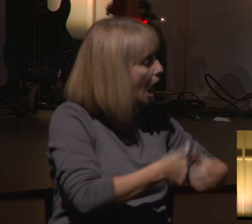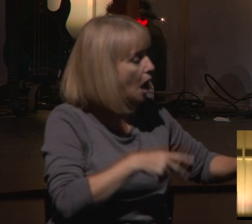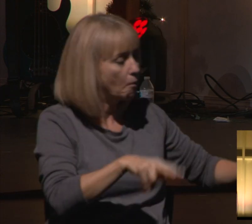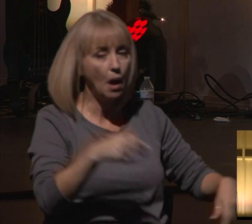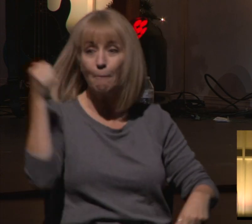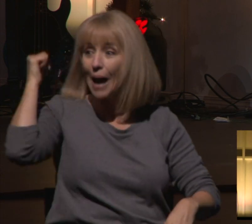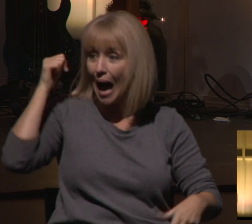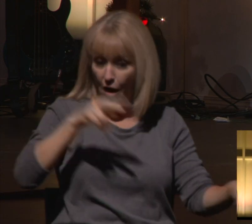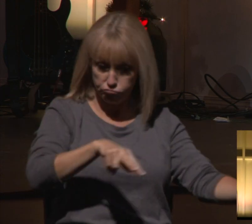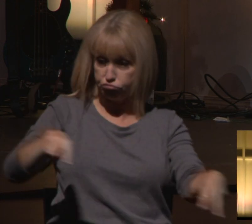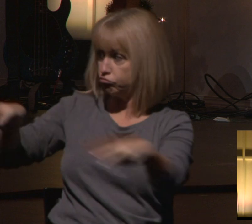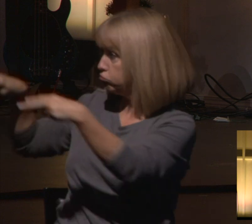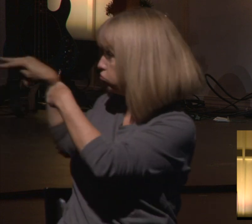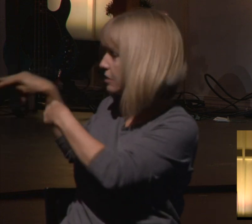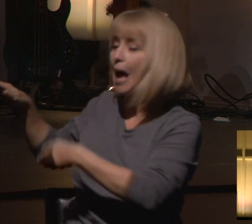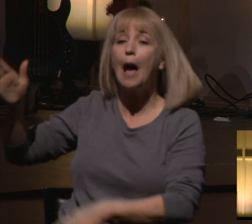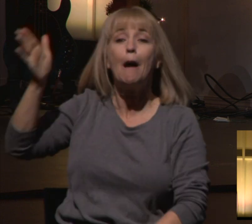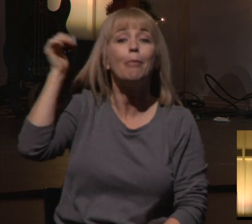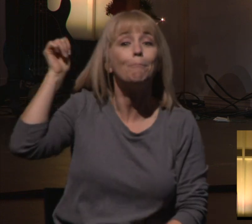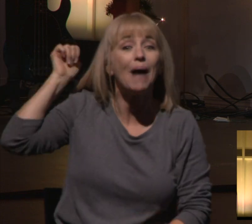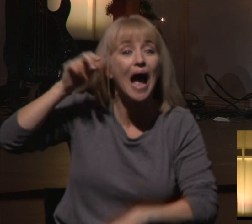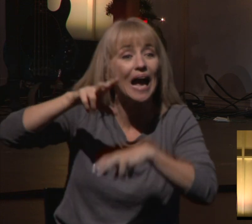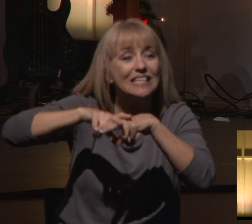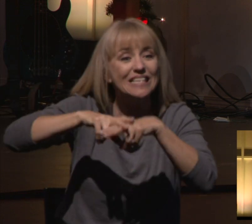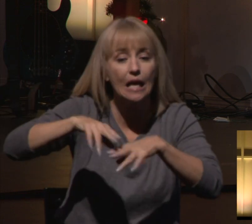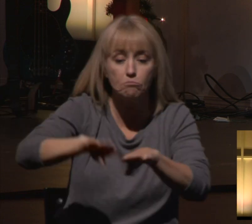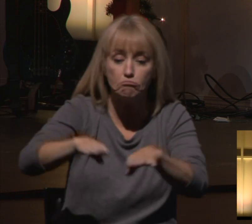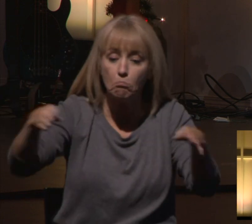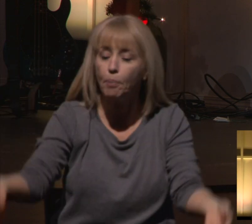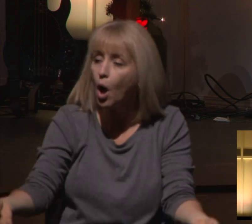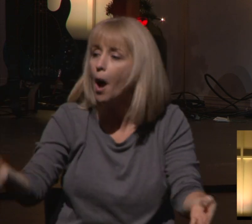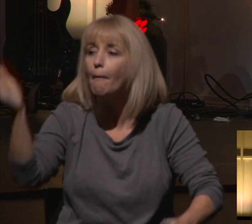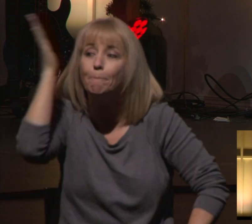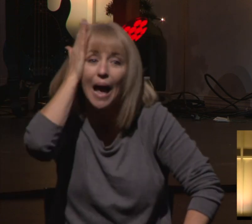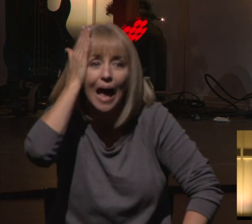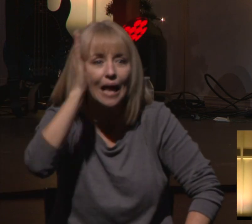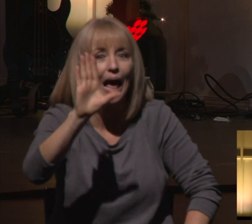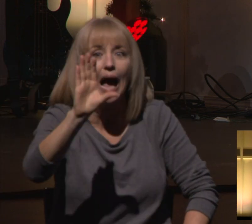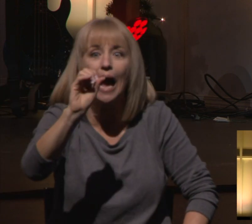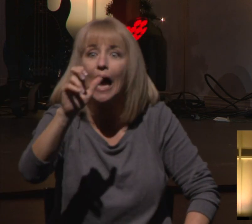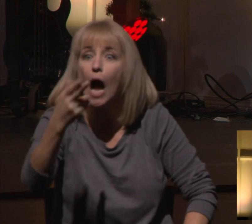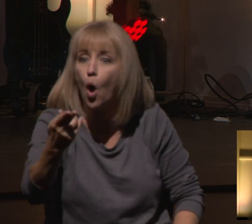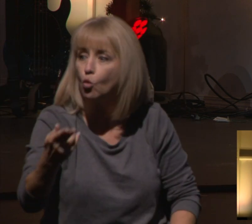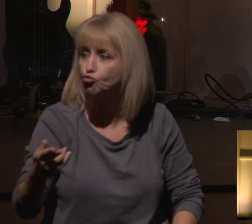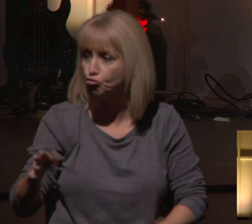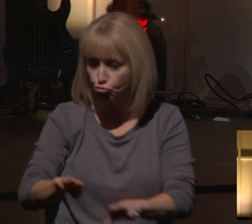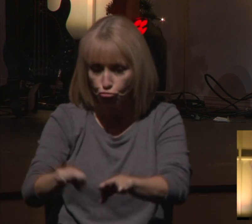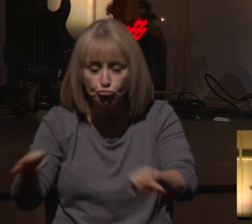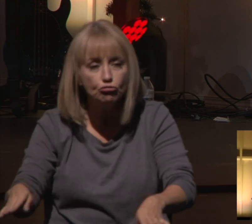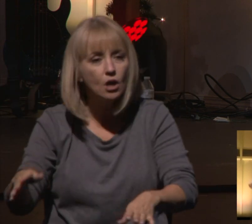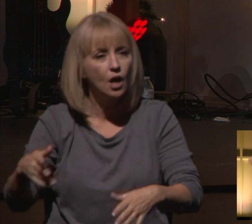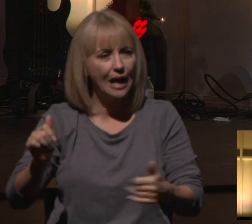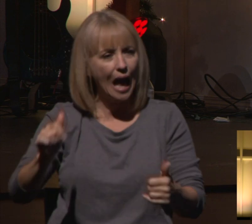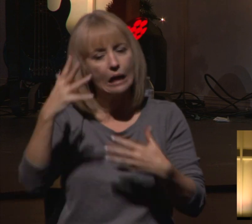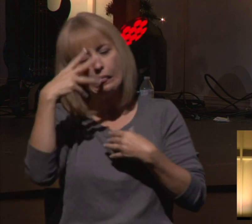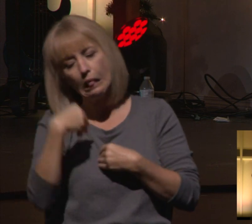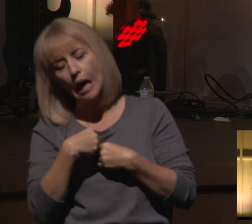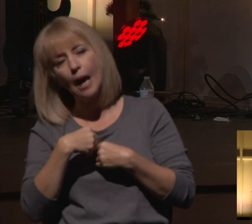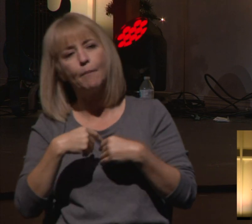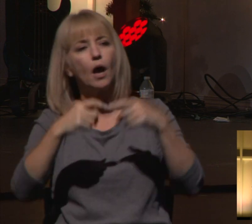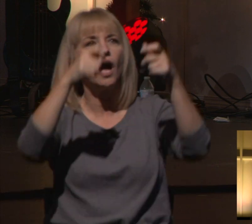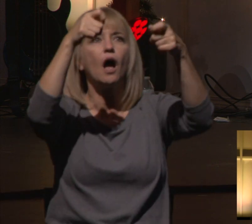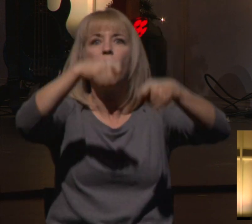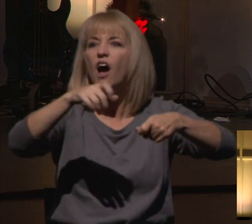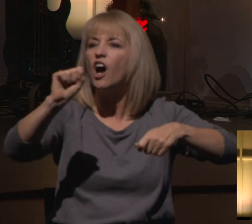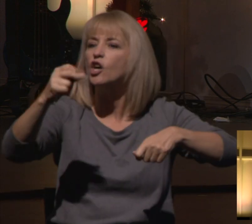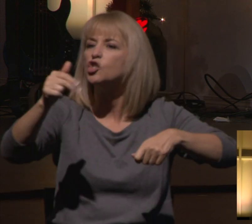The back seat laid down into a couch. And so we could sleep on the couch while we were driving. There was shades on each of the